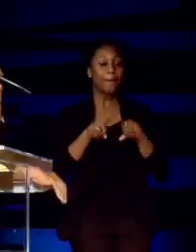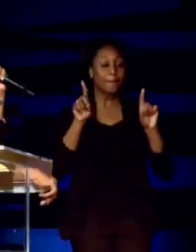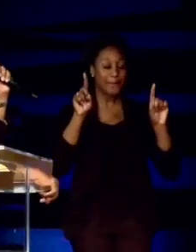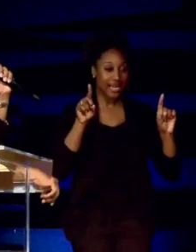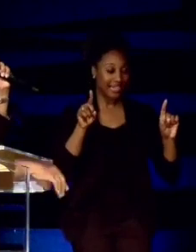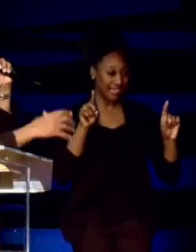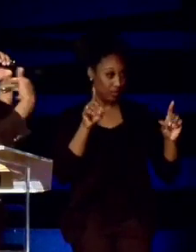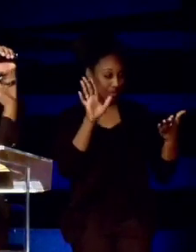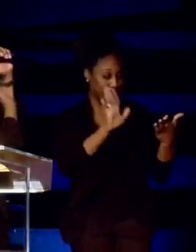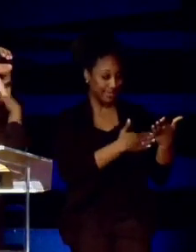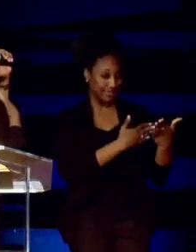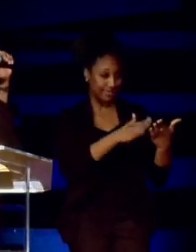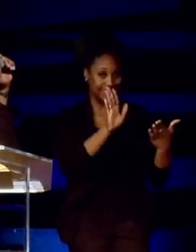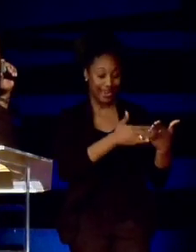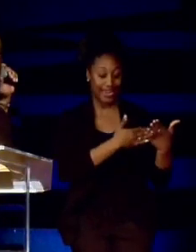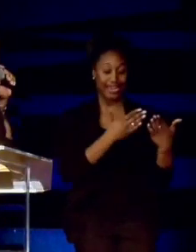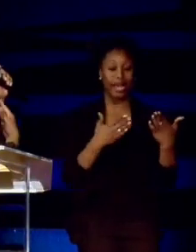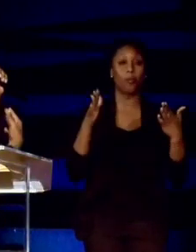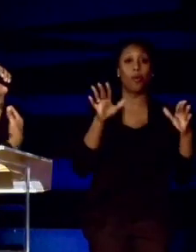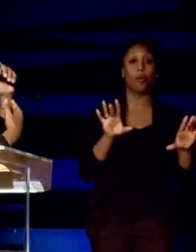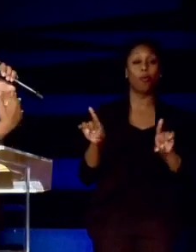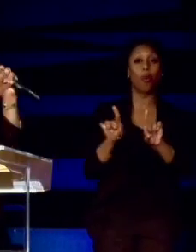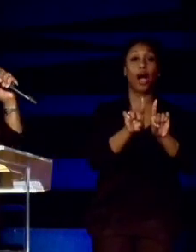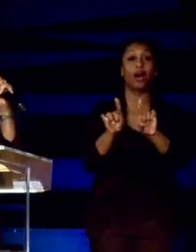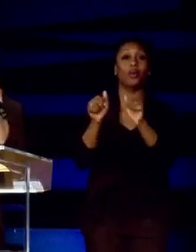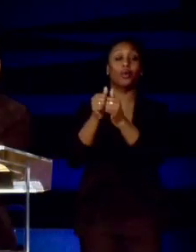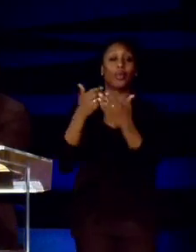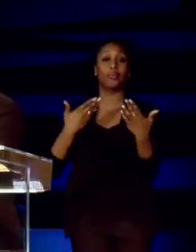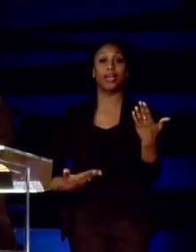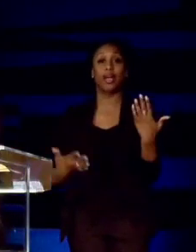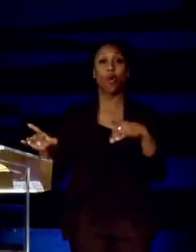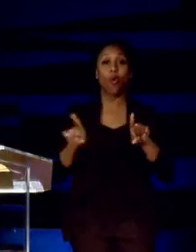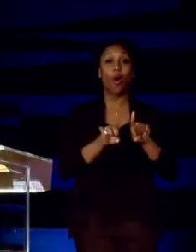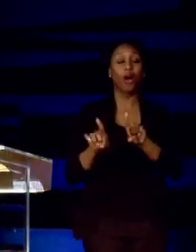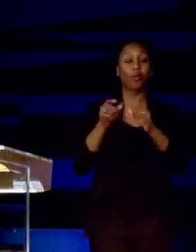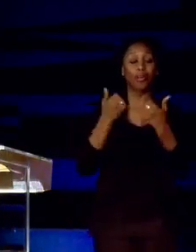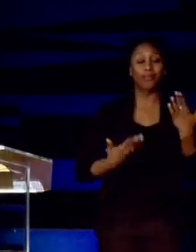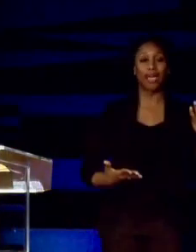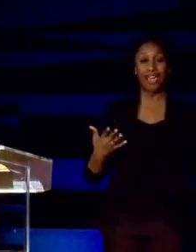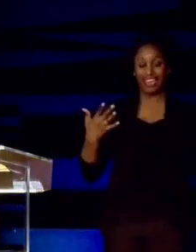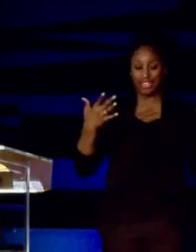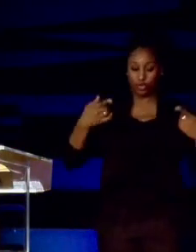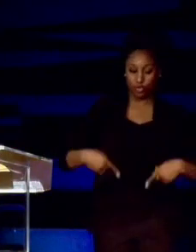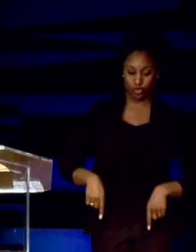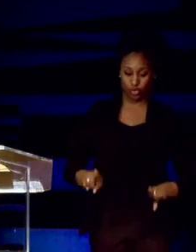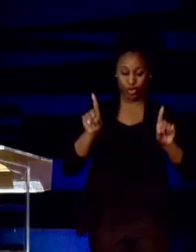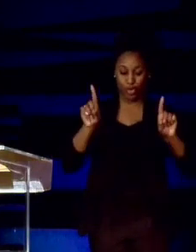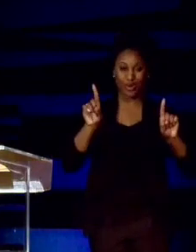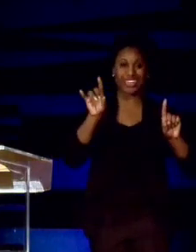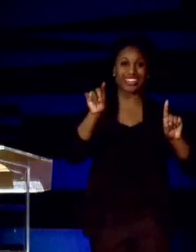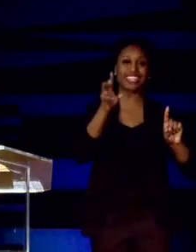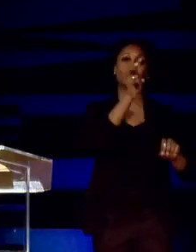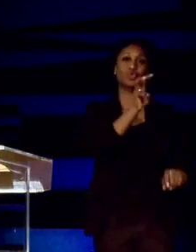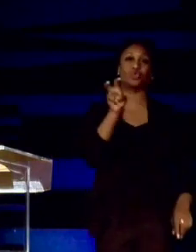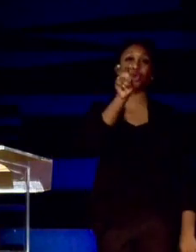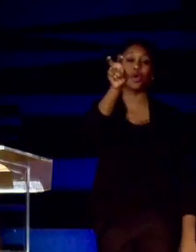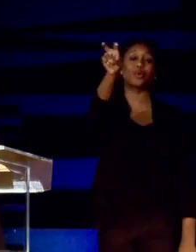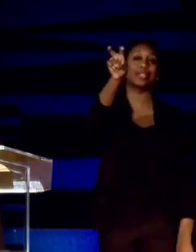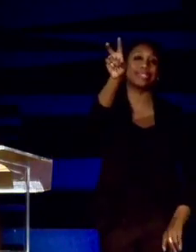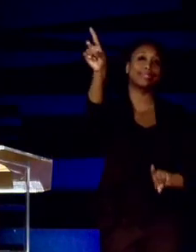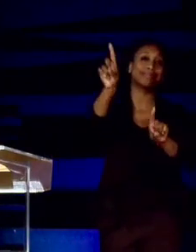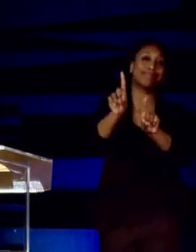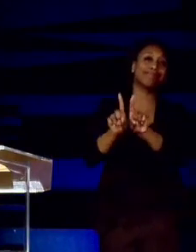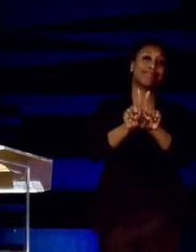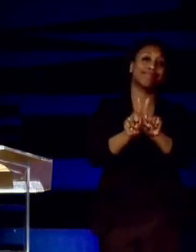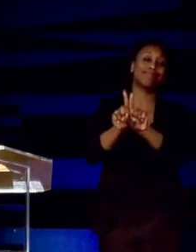sing them in symposium. Walk with me, Lord. Walk with me while I'm on this tedious journey. I